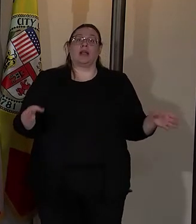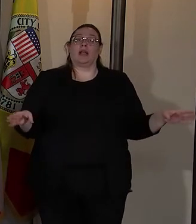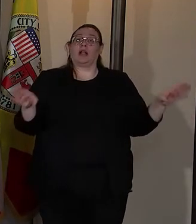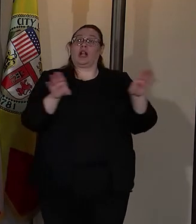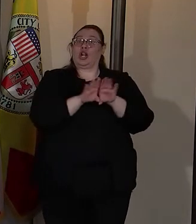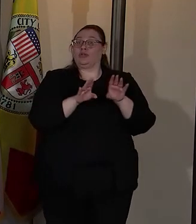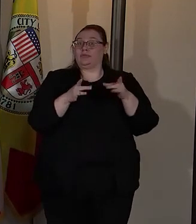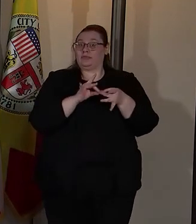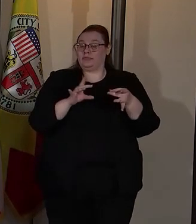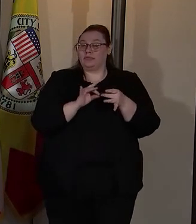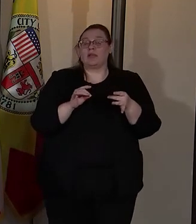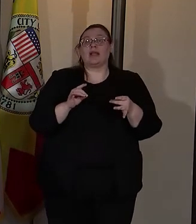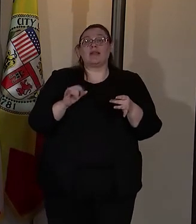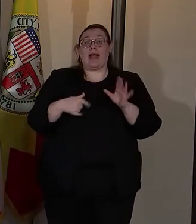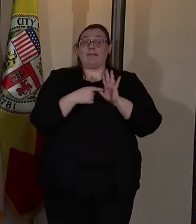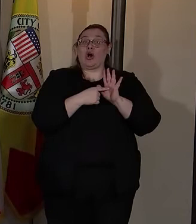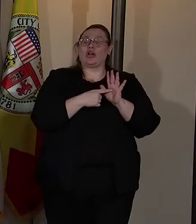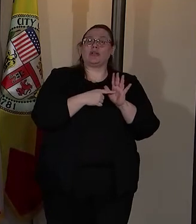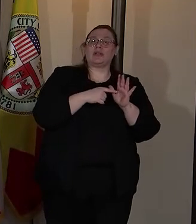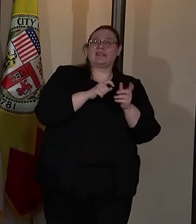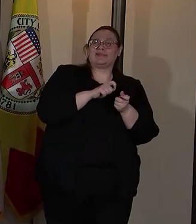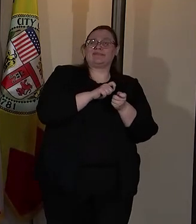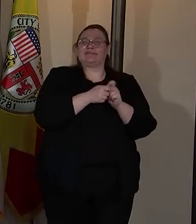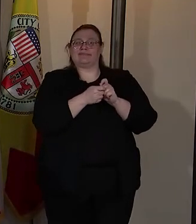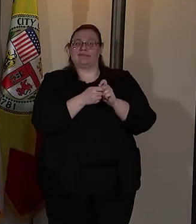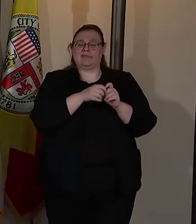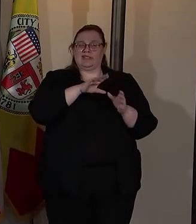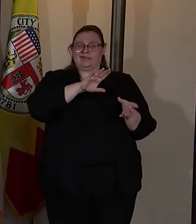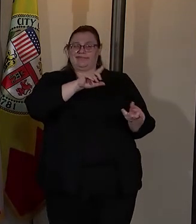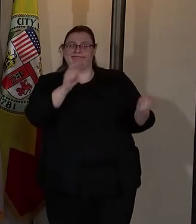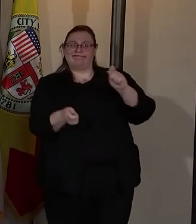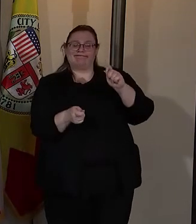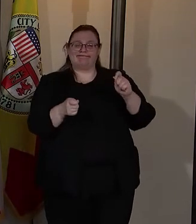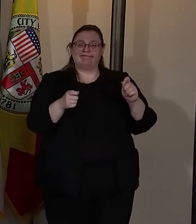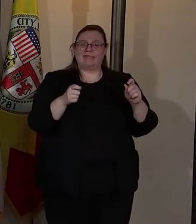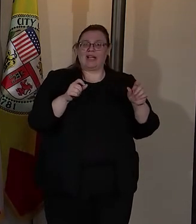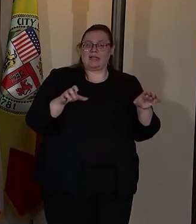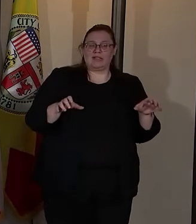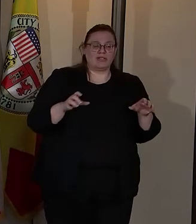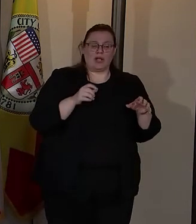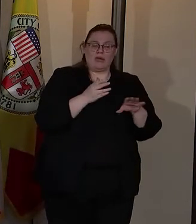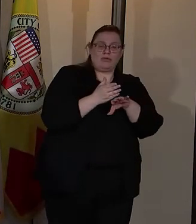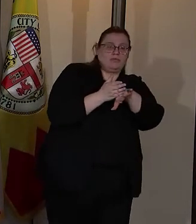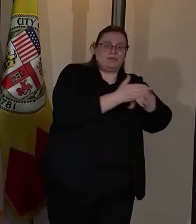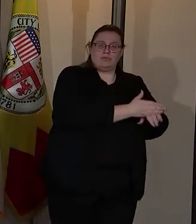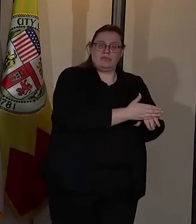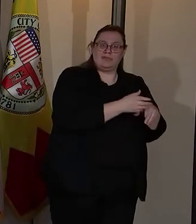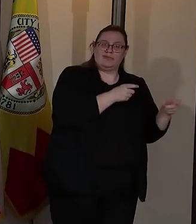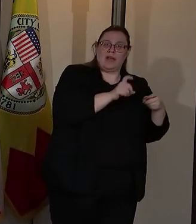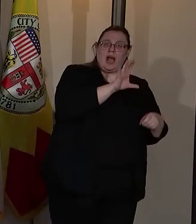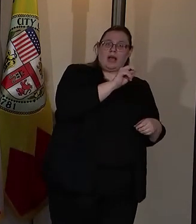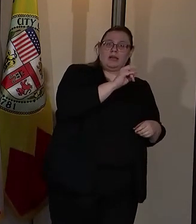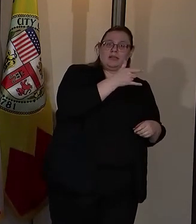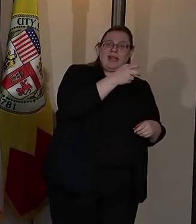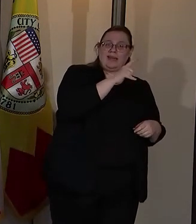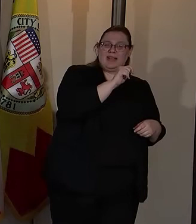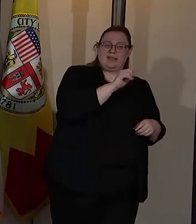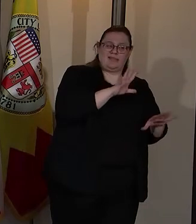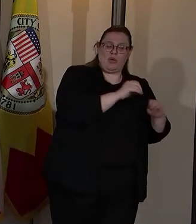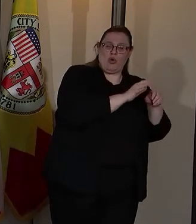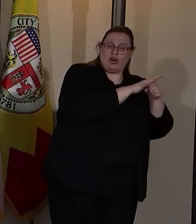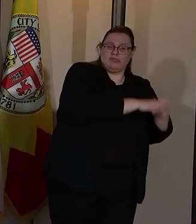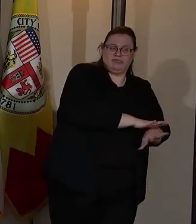this model represents a pivot, if you will, a strategy of moving ourselves away from a containment and suppression model